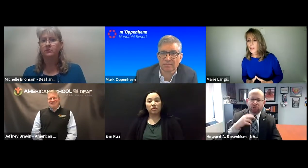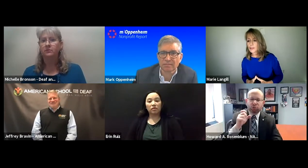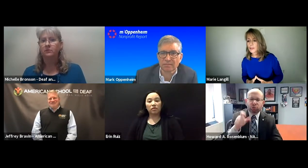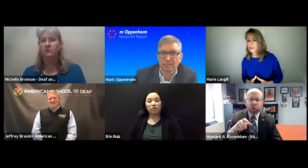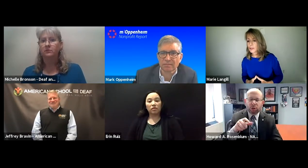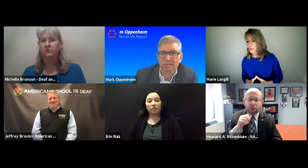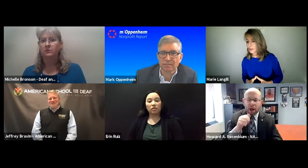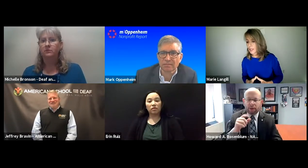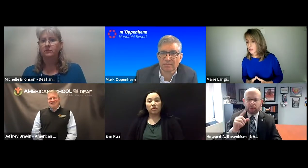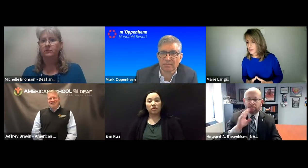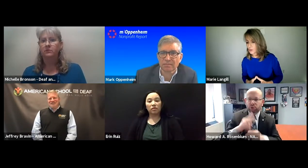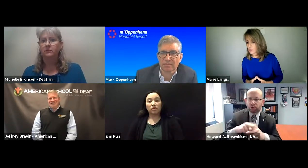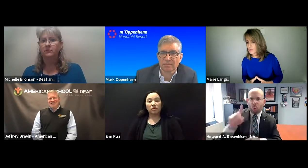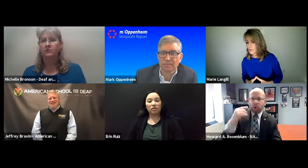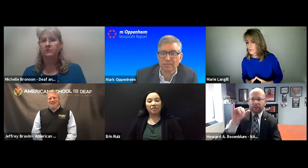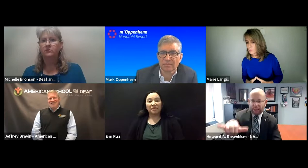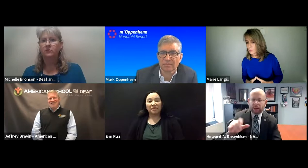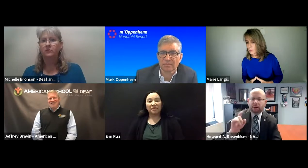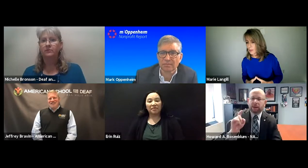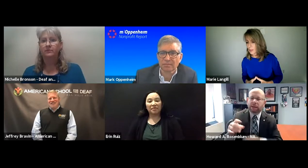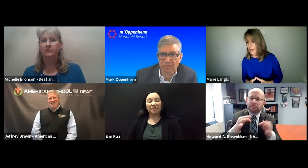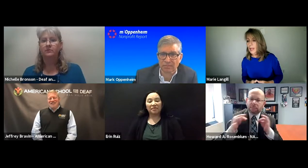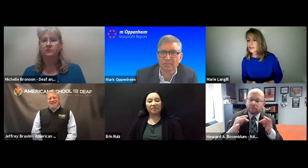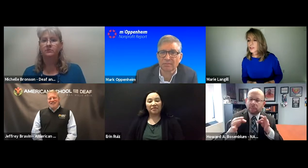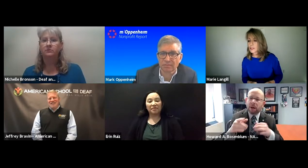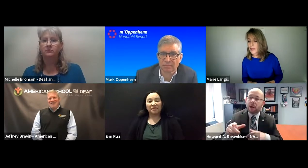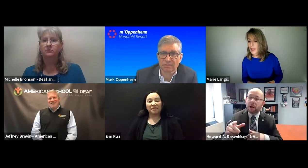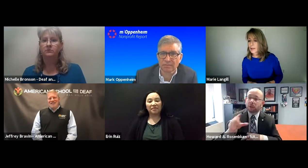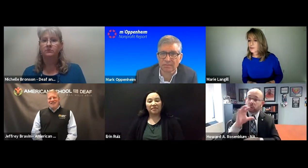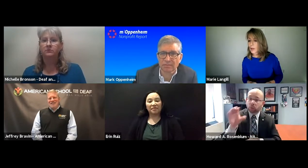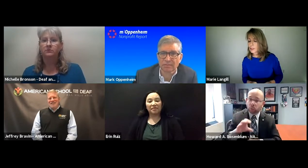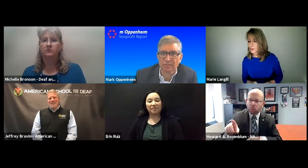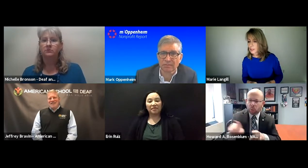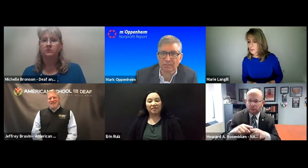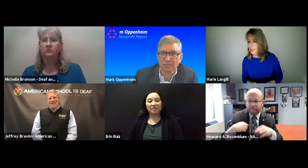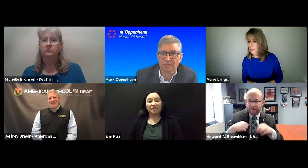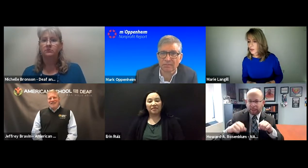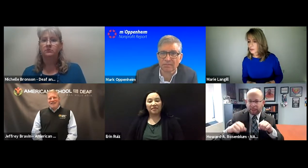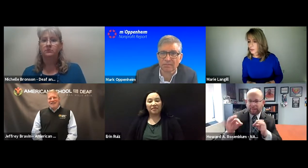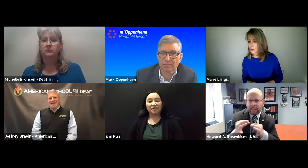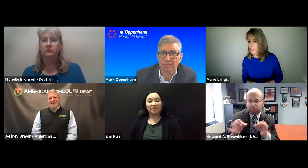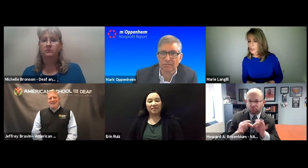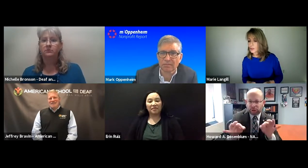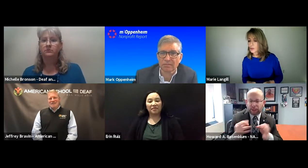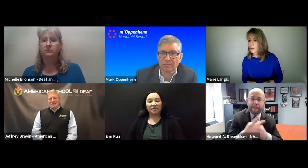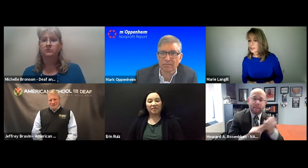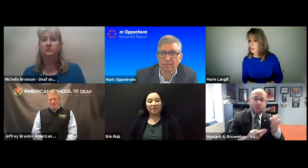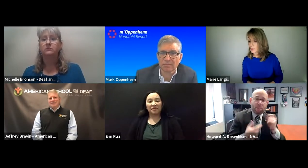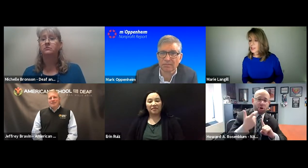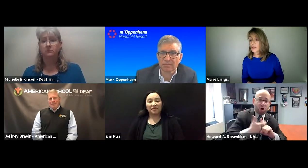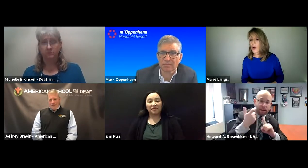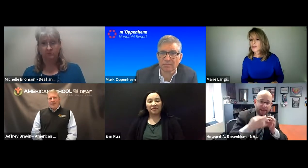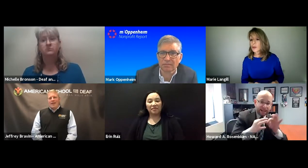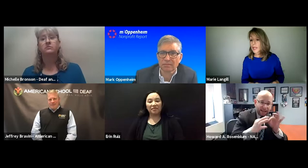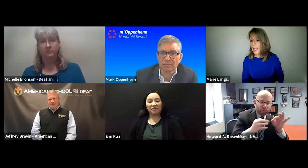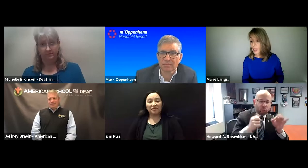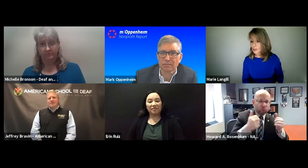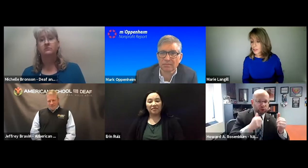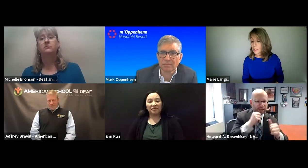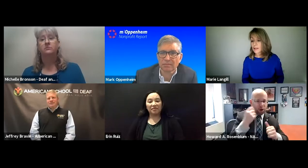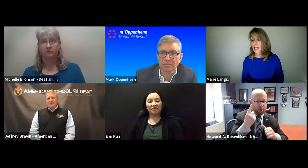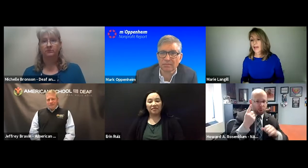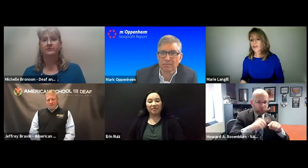We mentioned interpreters on Zoom. And not just that, I tried to explain also, Zoom has the ability to also